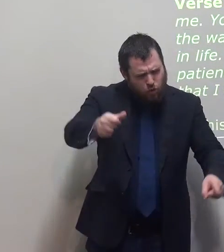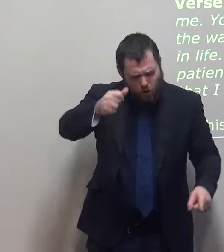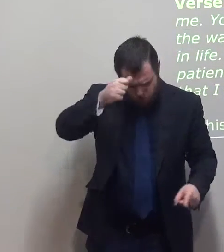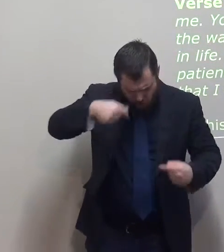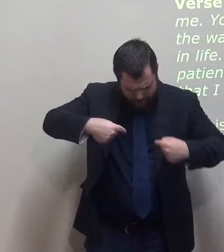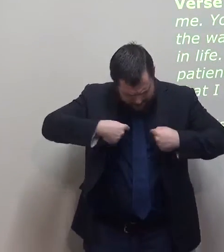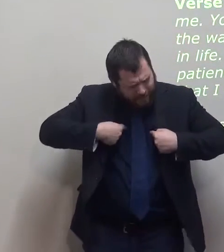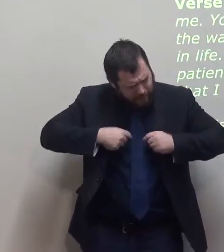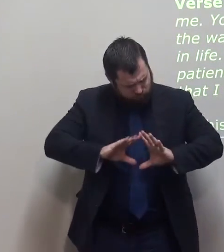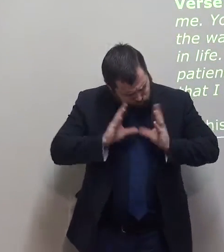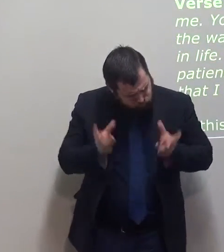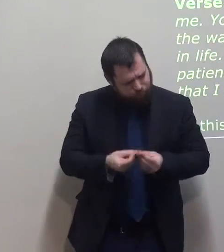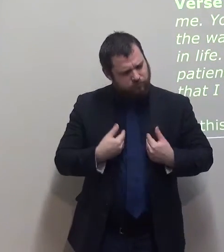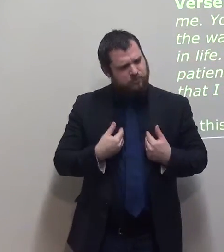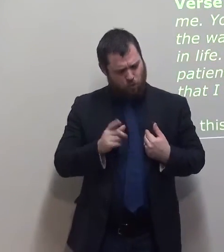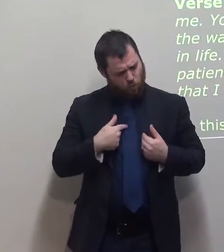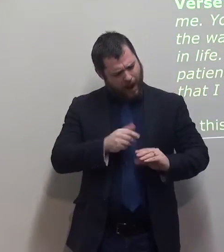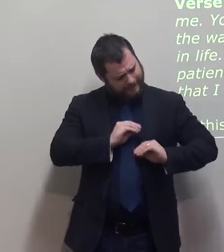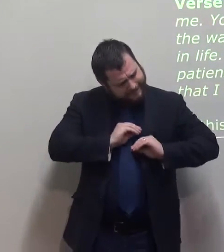I know what I teach and the way I walk.